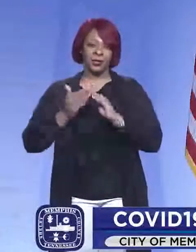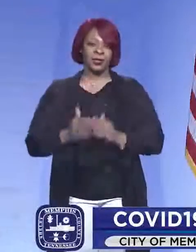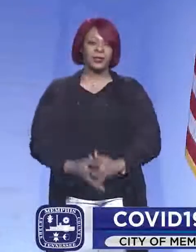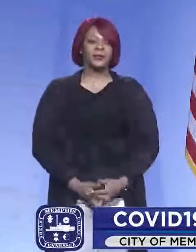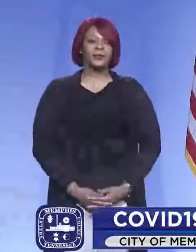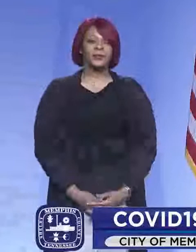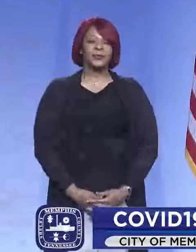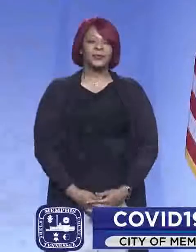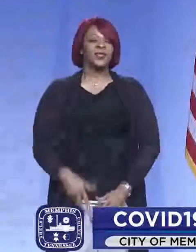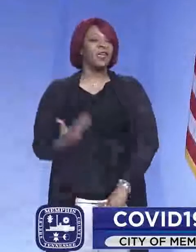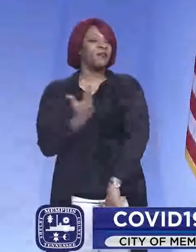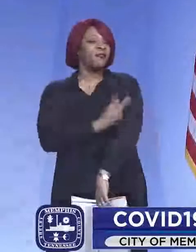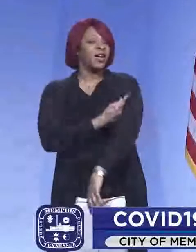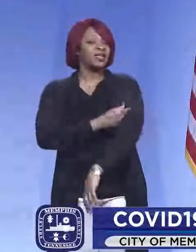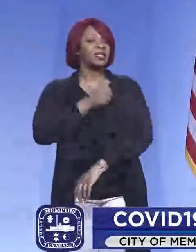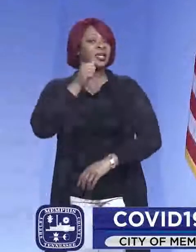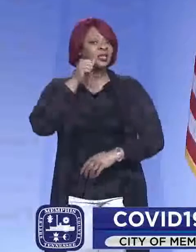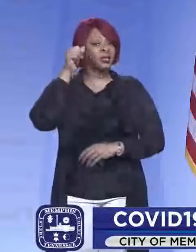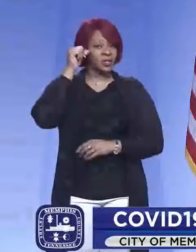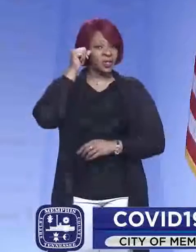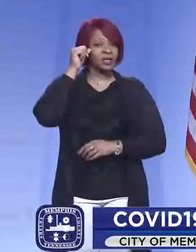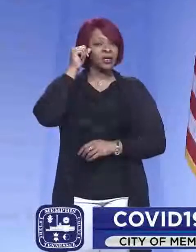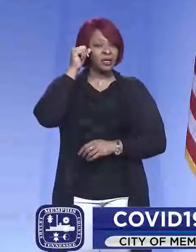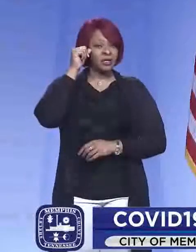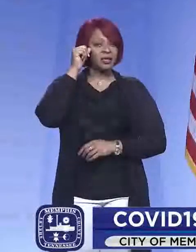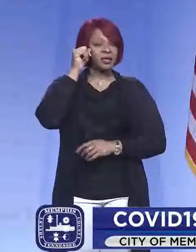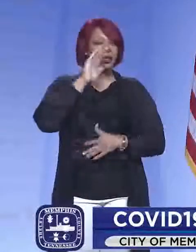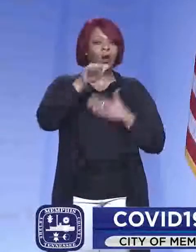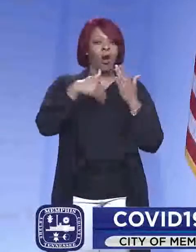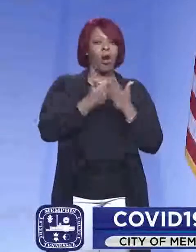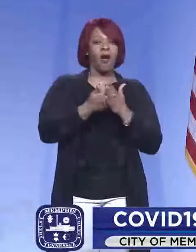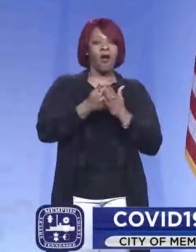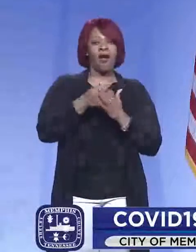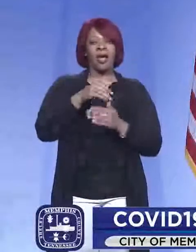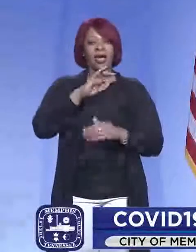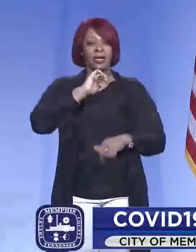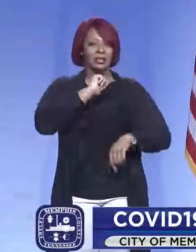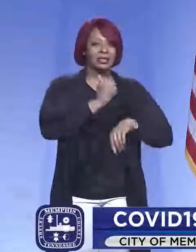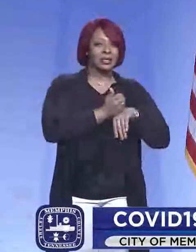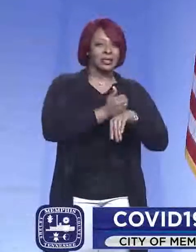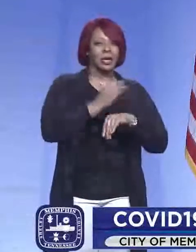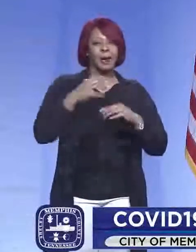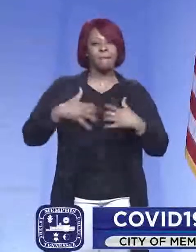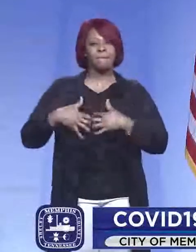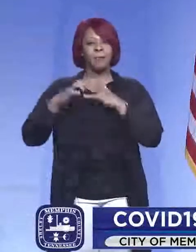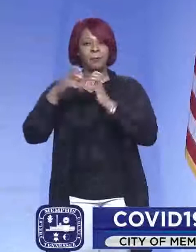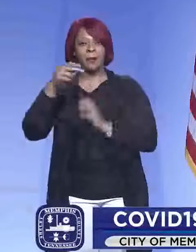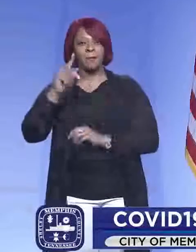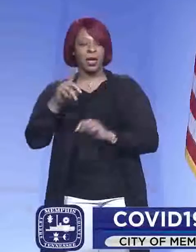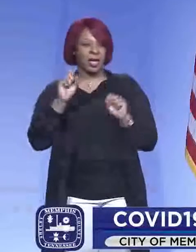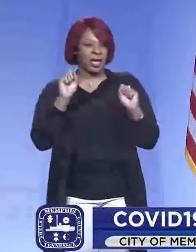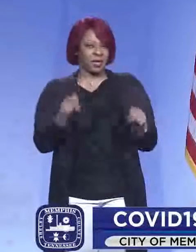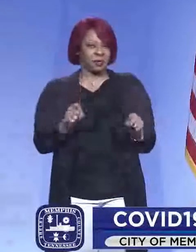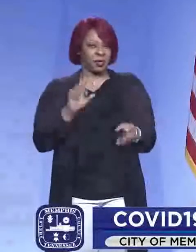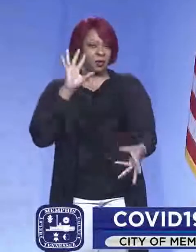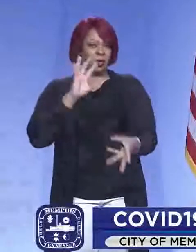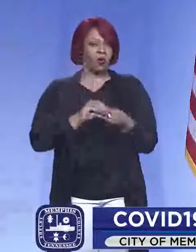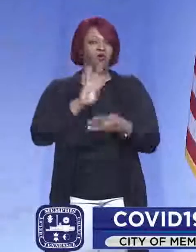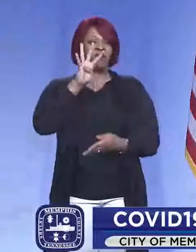As far as vaccines, yesterday at all of our fixed pods and our pop-up pods, we were able to get 4